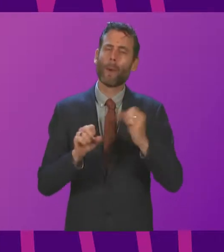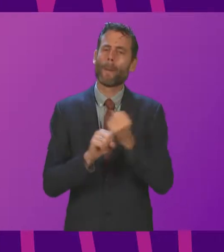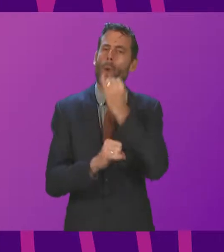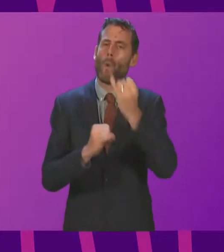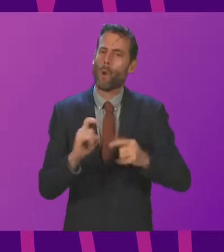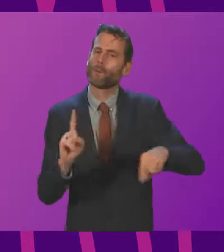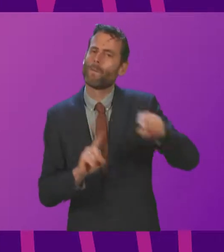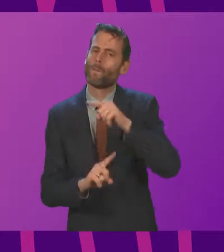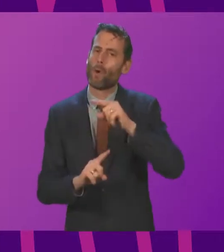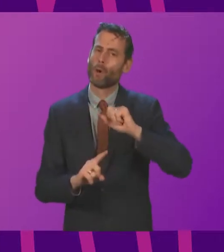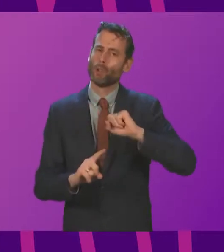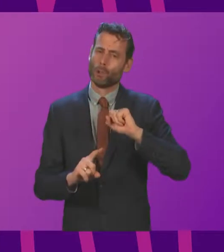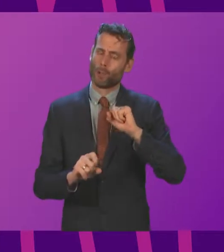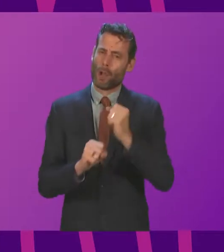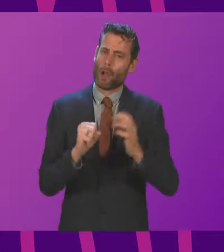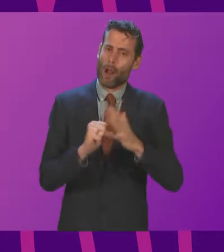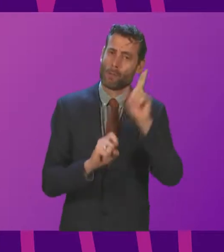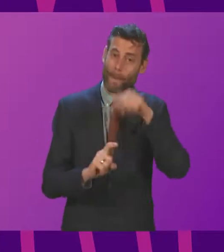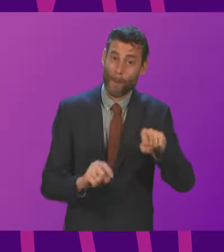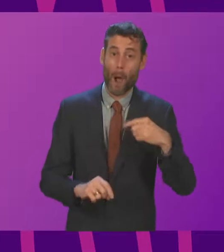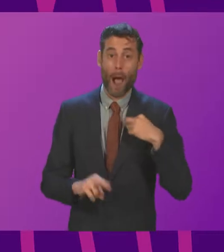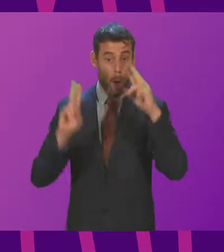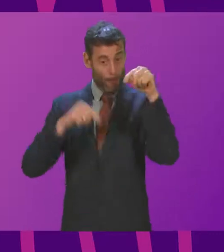for the future of the planet. Douglas Ross.